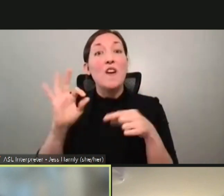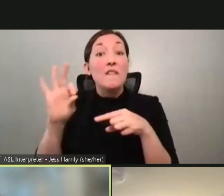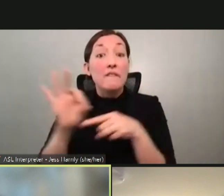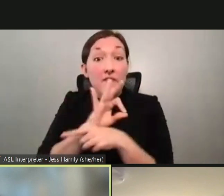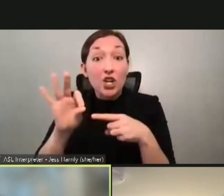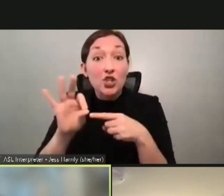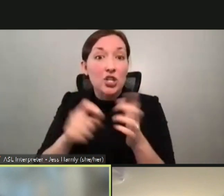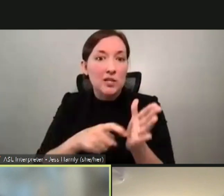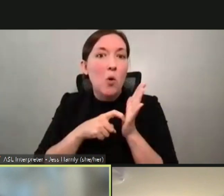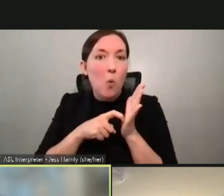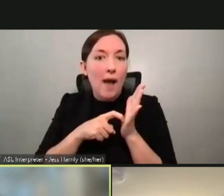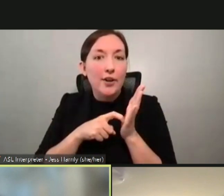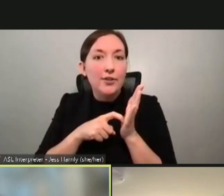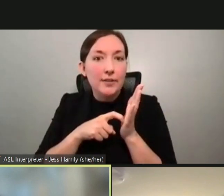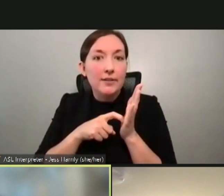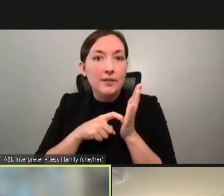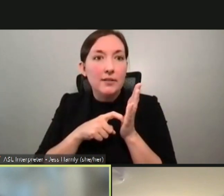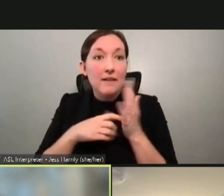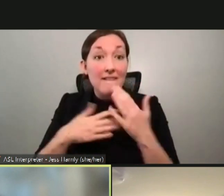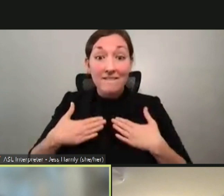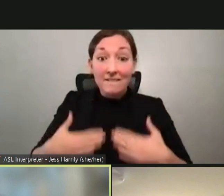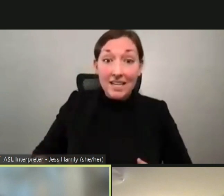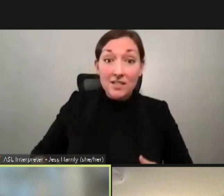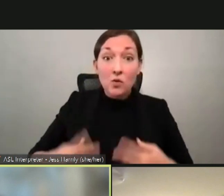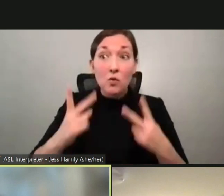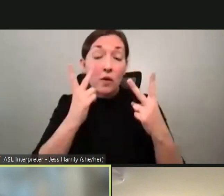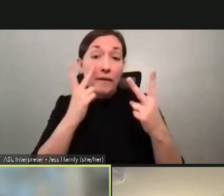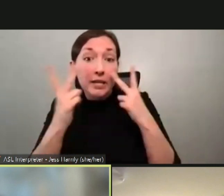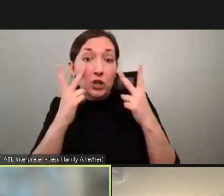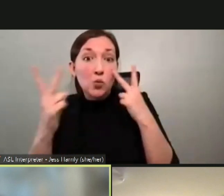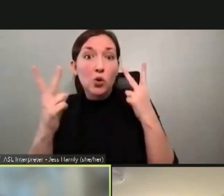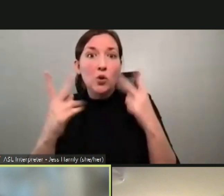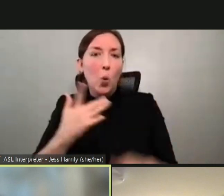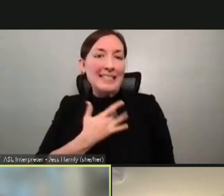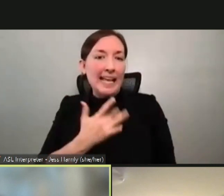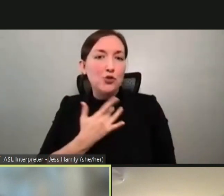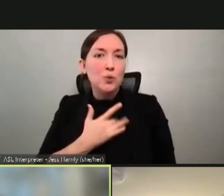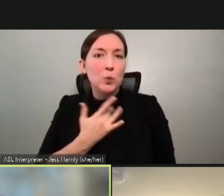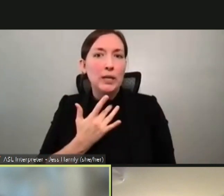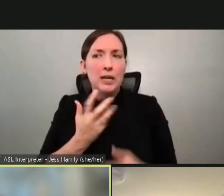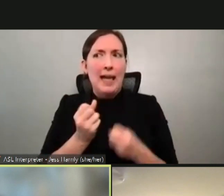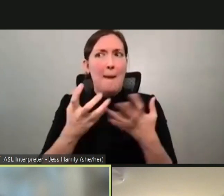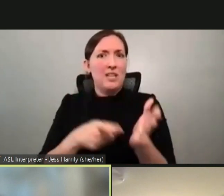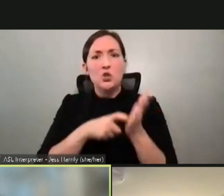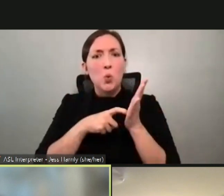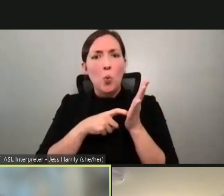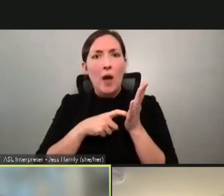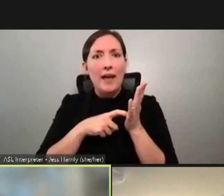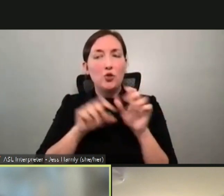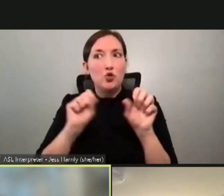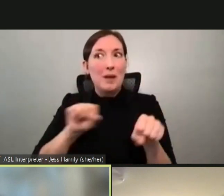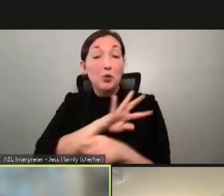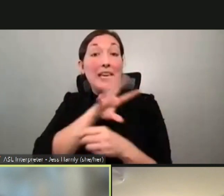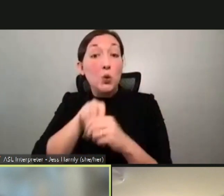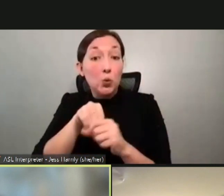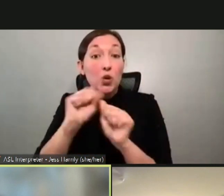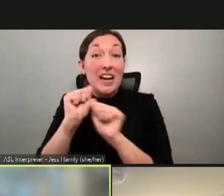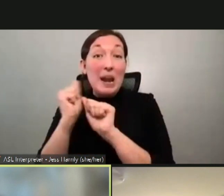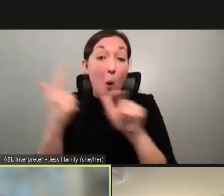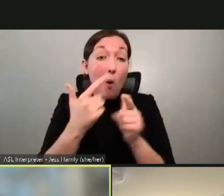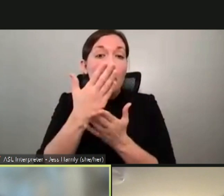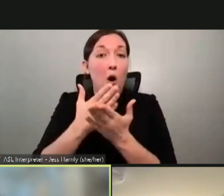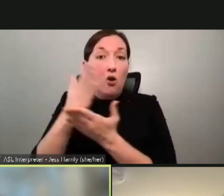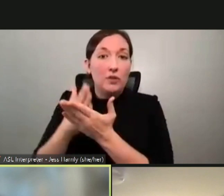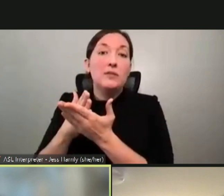is needed that is physical or visual or sensory to be able to be included in all aspects